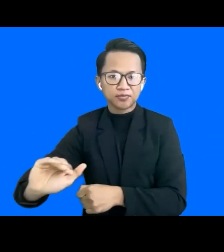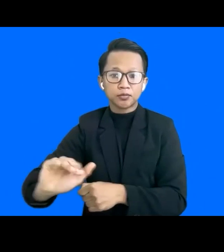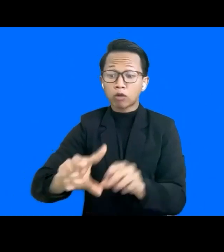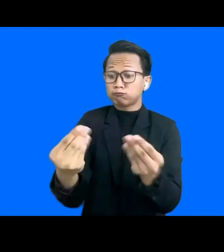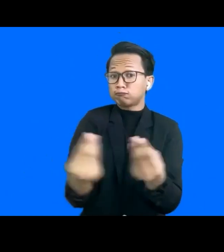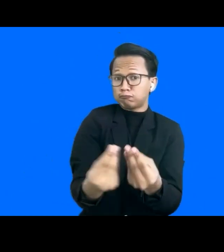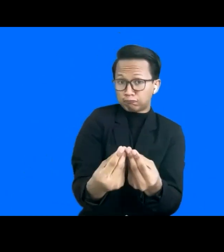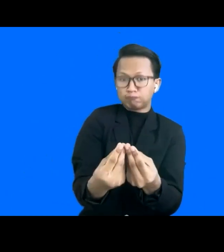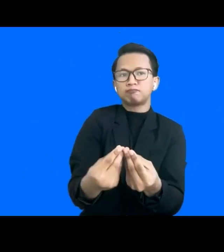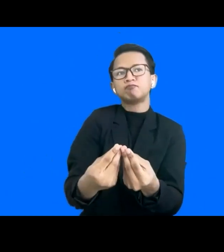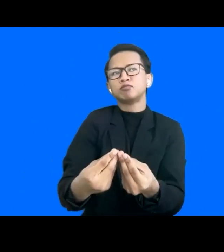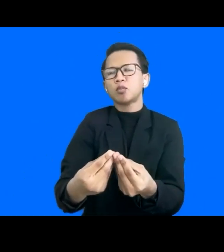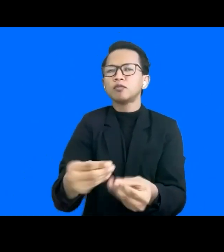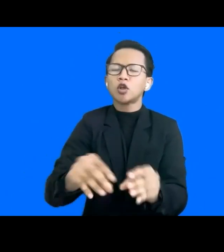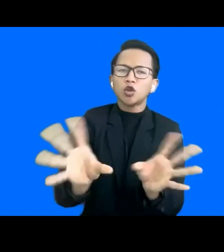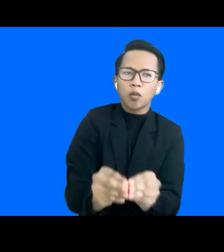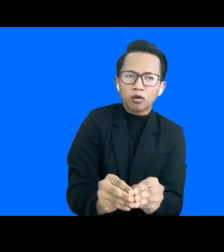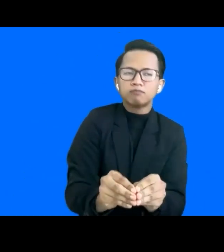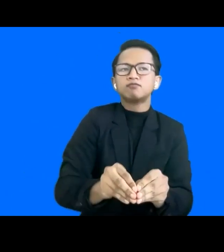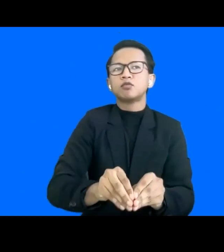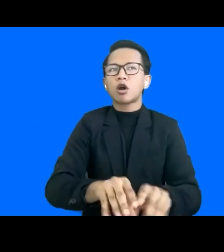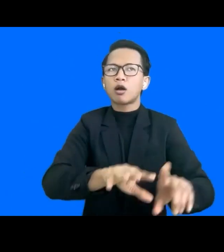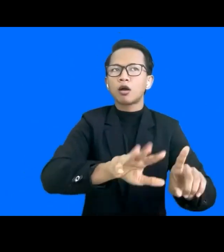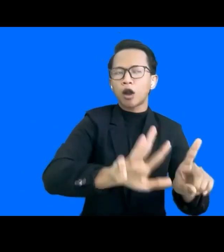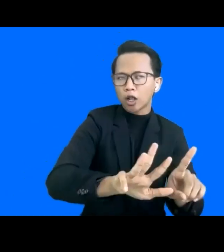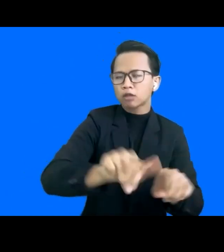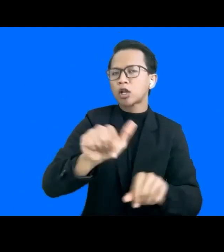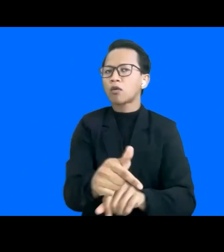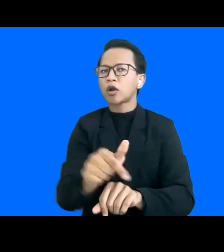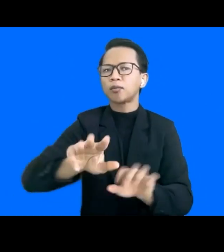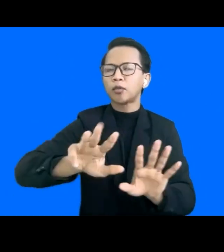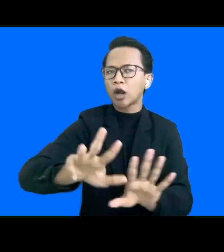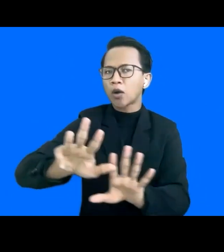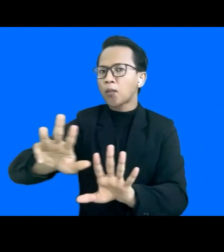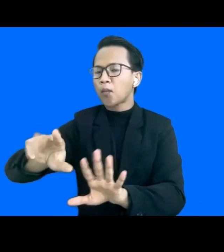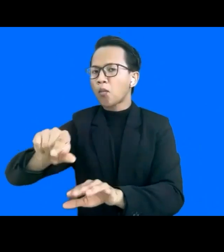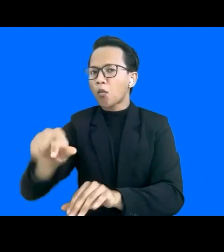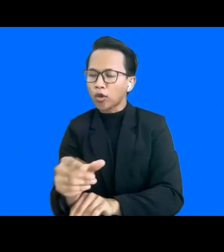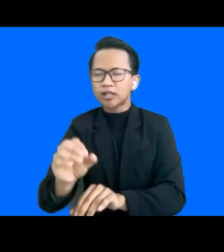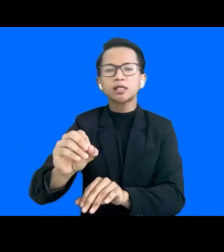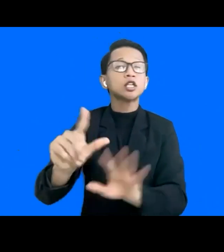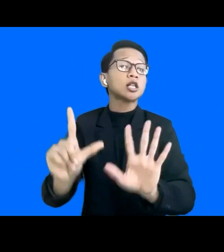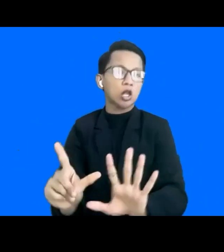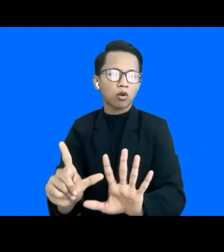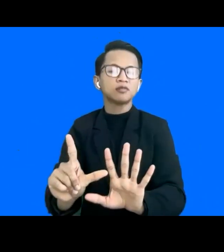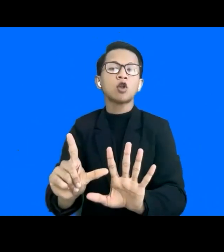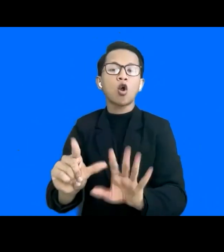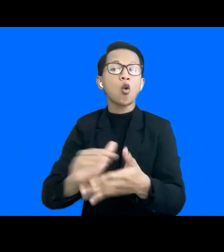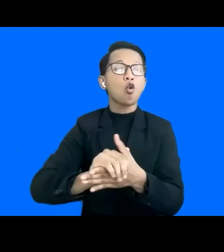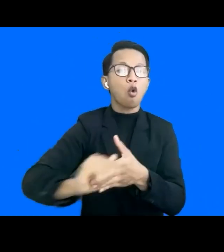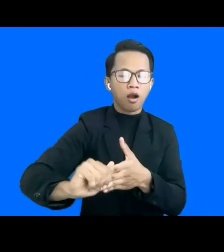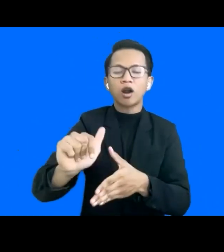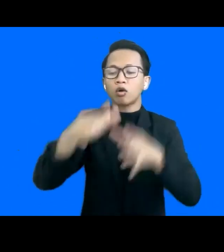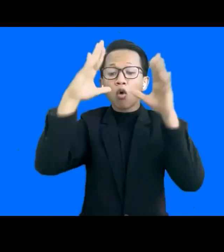estimated $97.7 million, will support gender equality, disability and social inclusion programs.